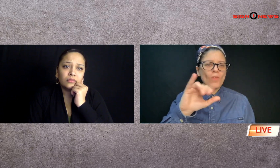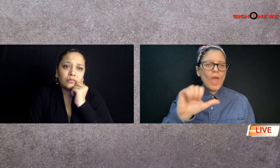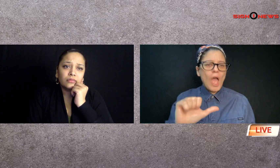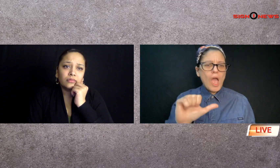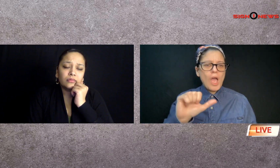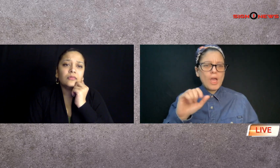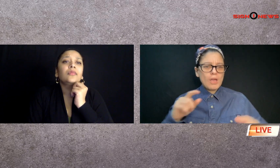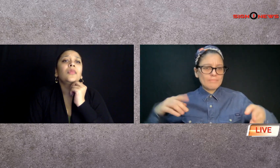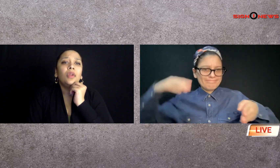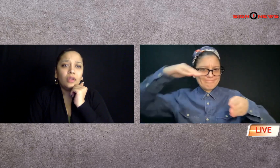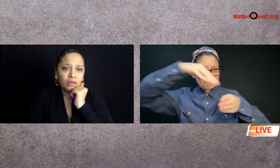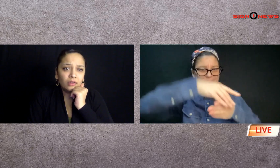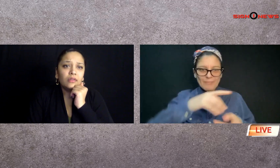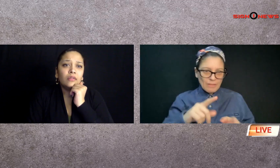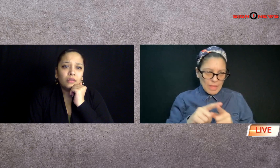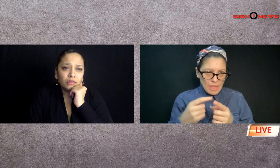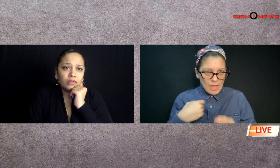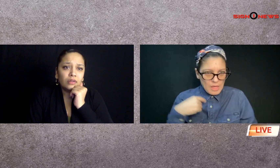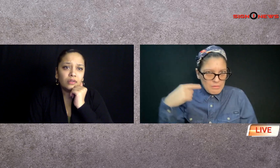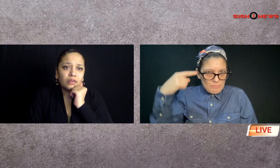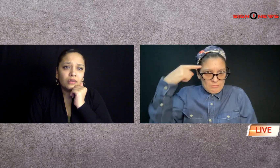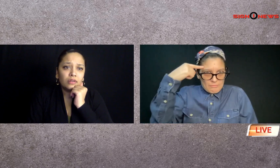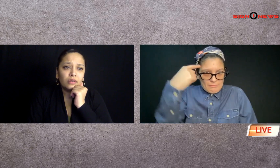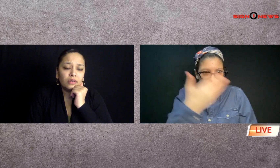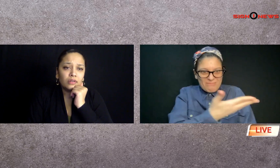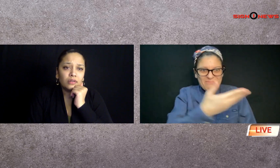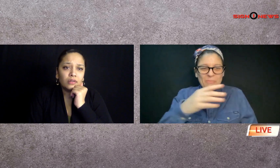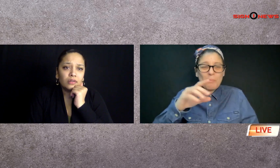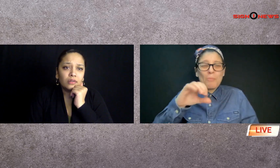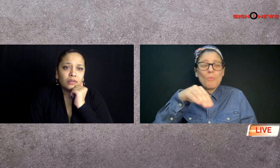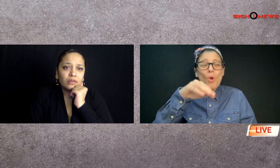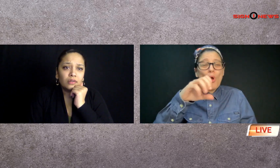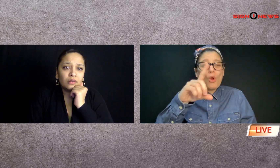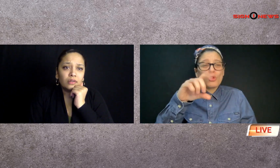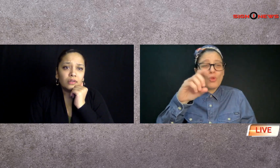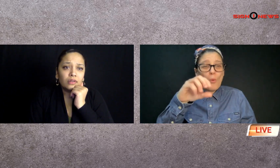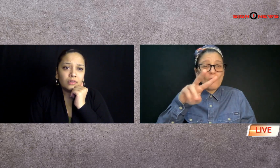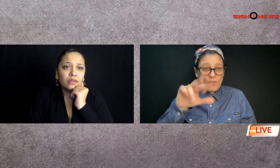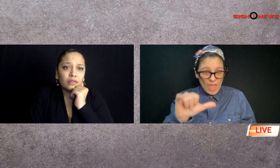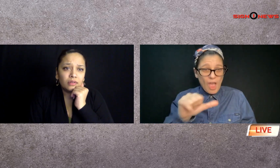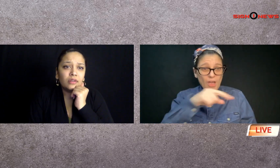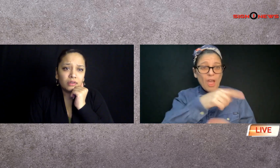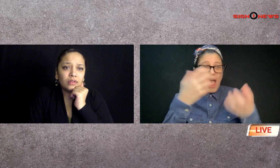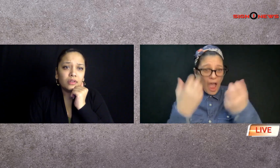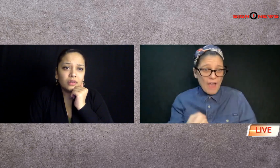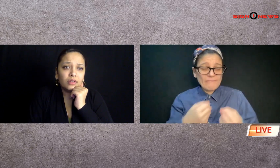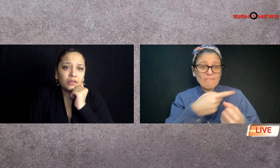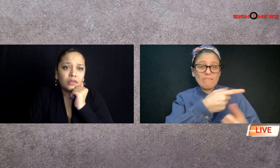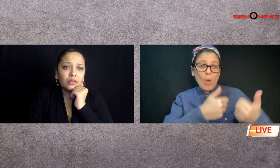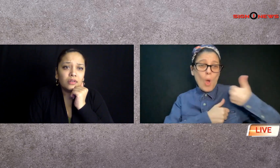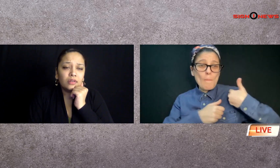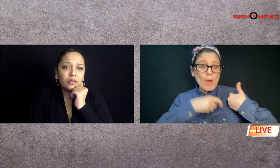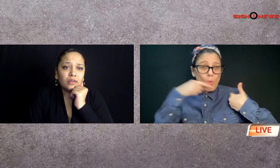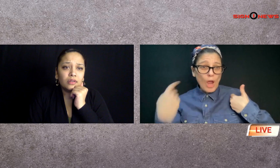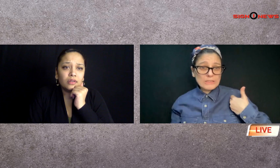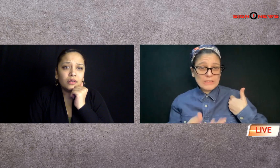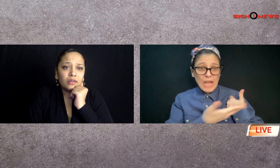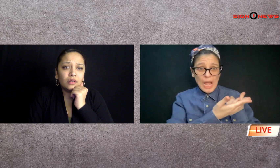and I thought that's where he was in Moldavia but Russia Russian